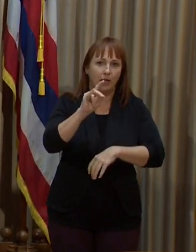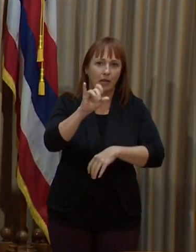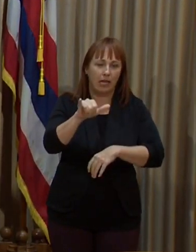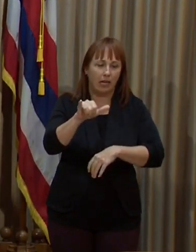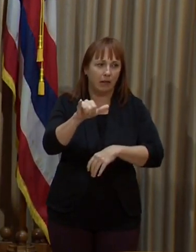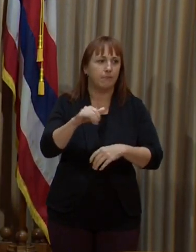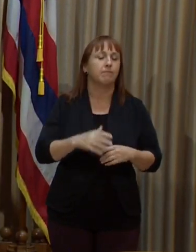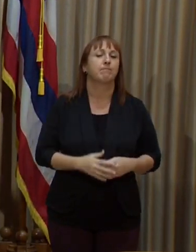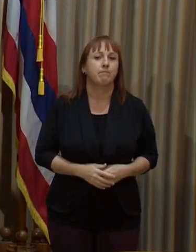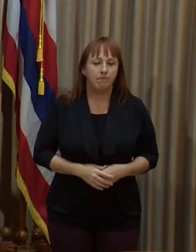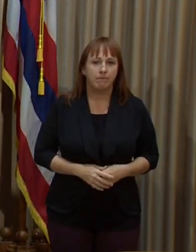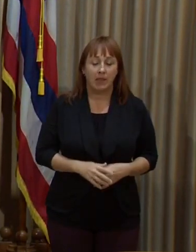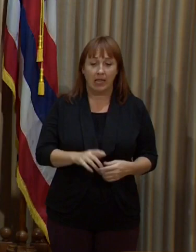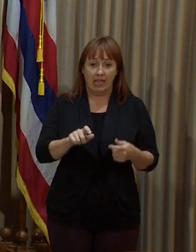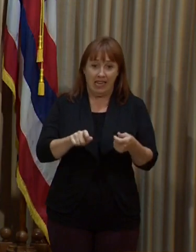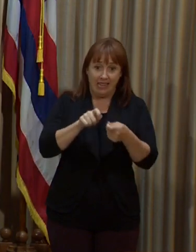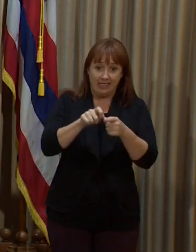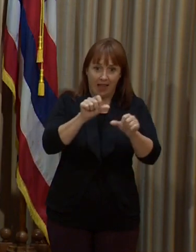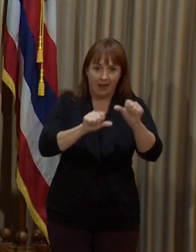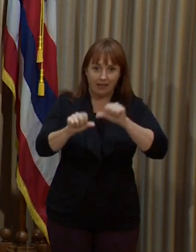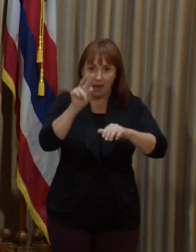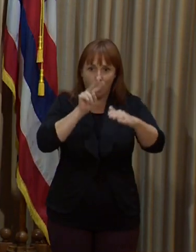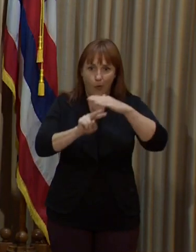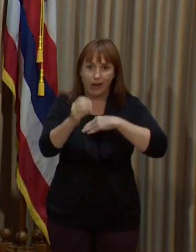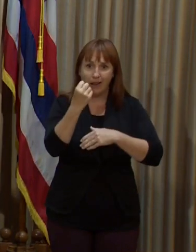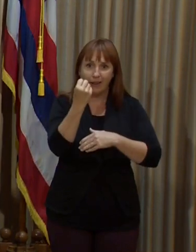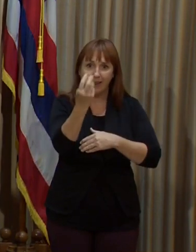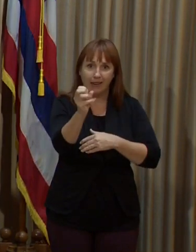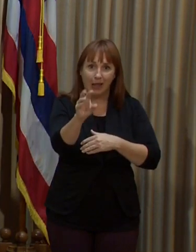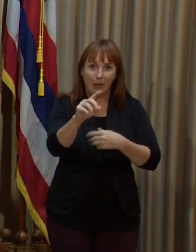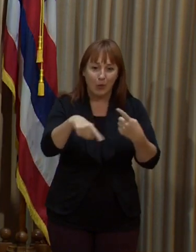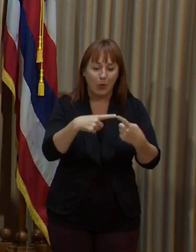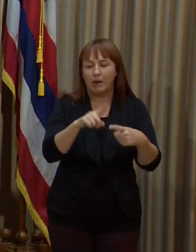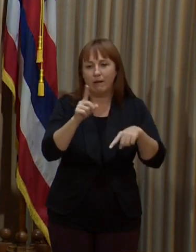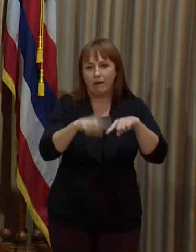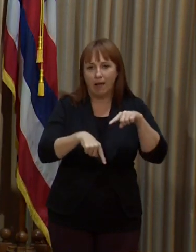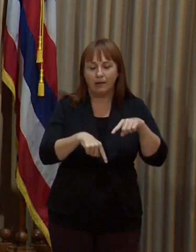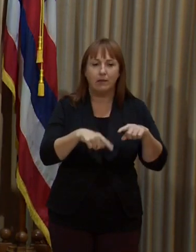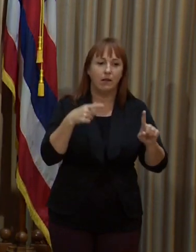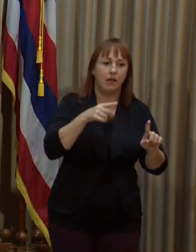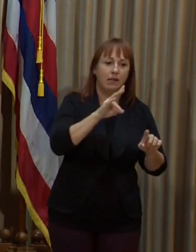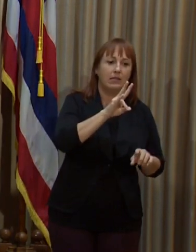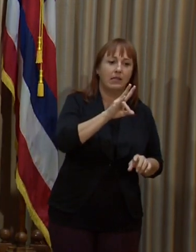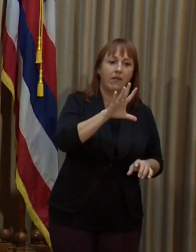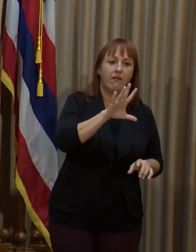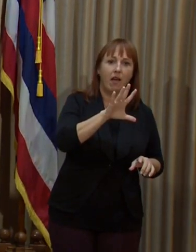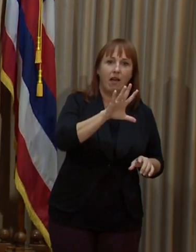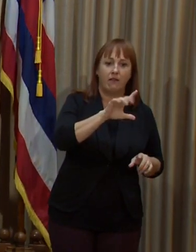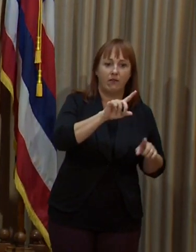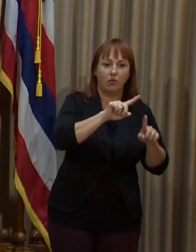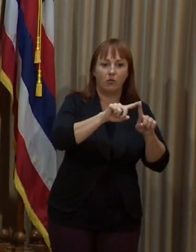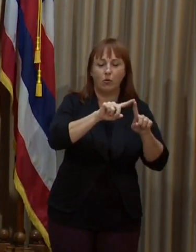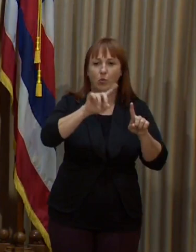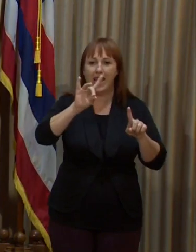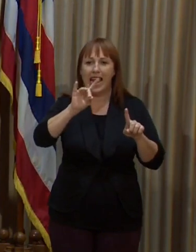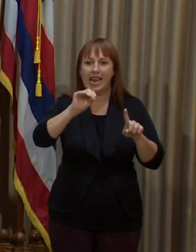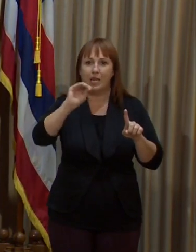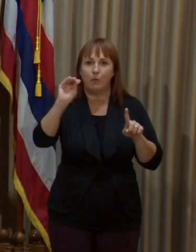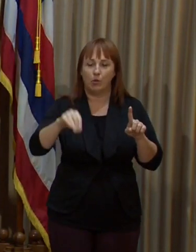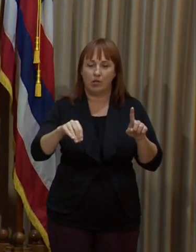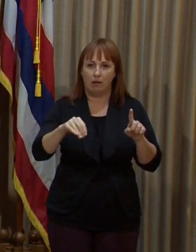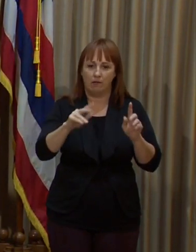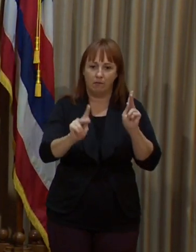immunity? It's not an exact science. The projections are you need to get between 75 and 80 percent of a population fully